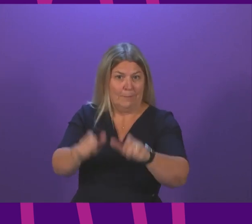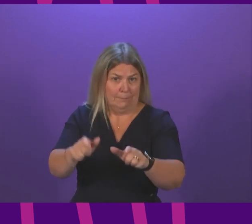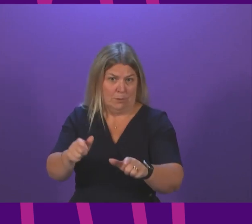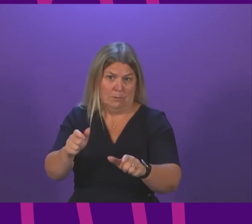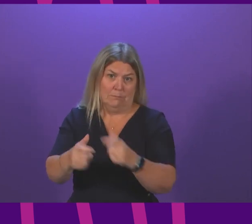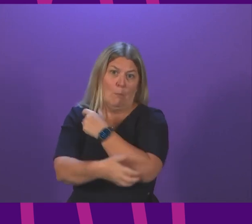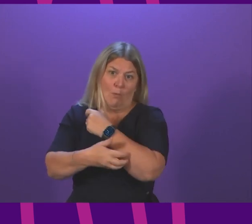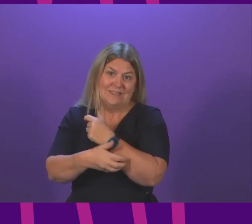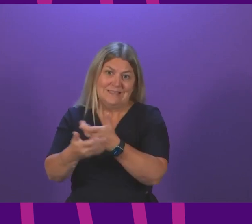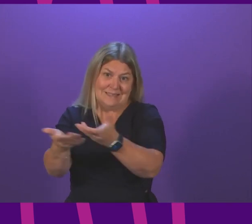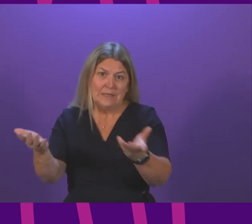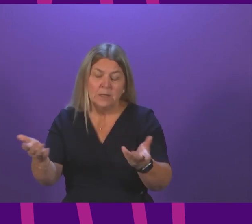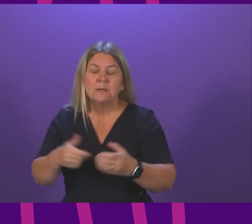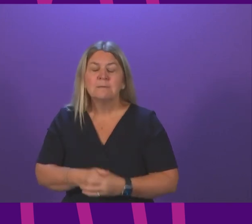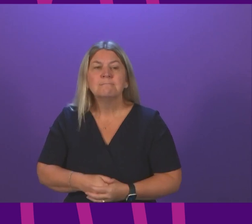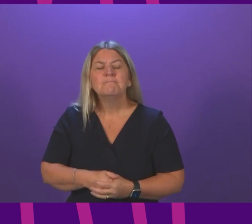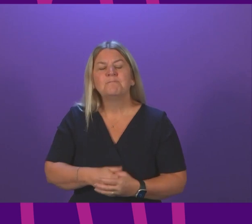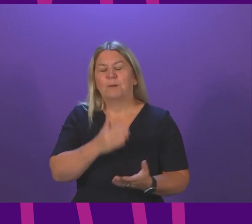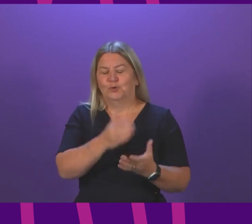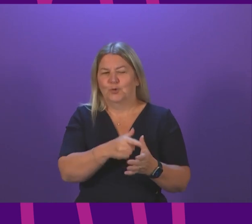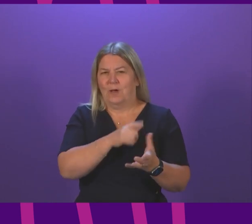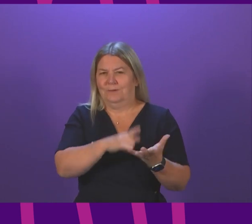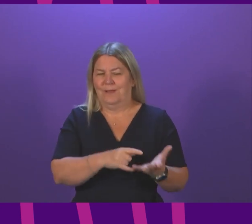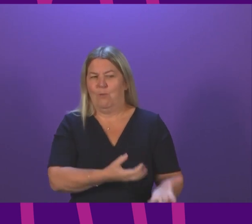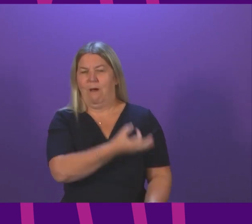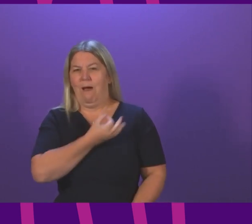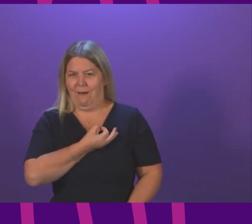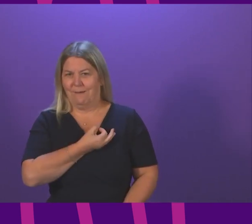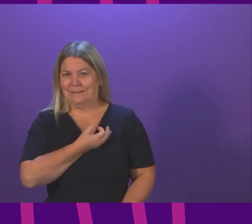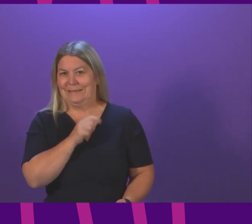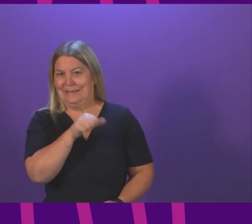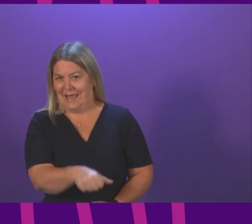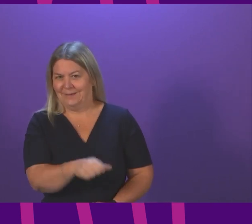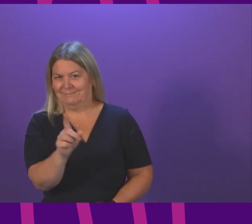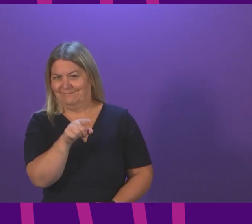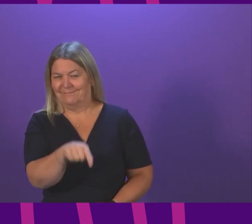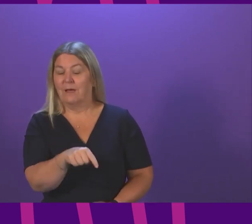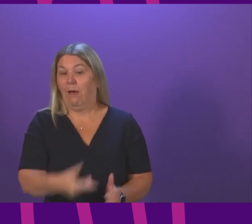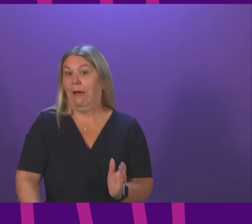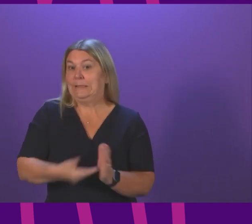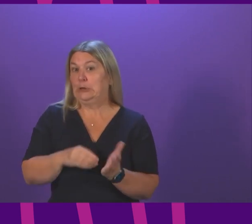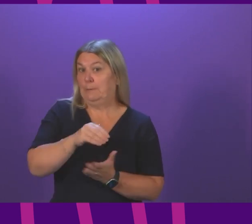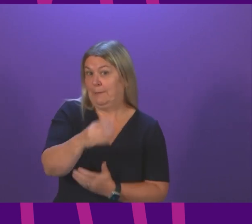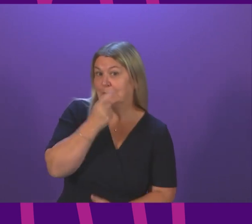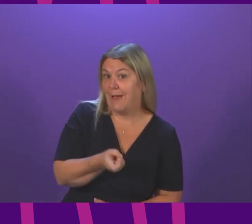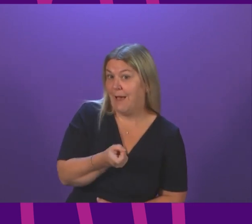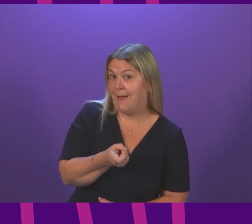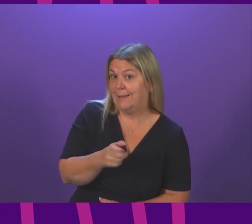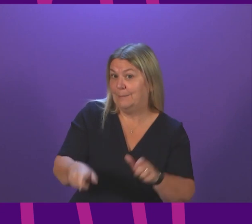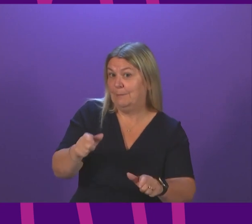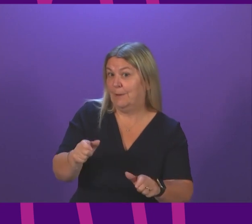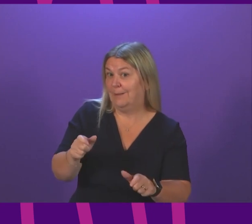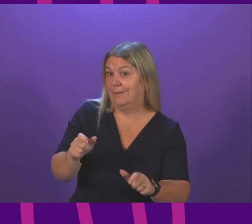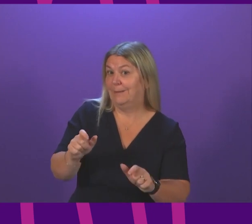Asawa's next question is going to be to ask me for us to make additional payments to people living in fuel